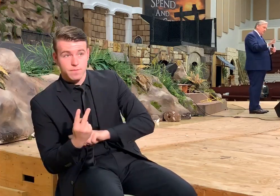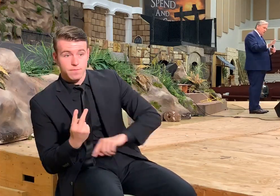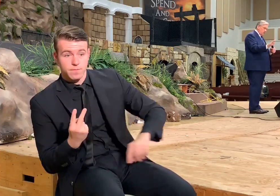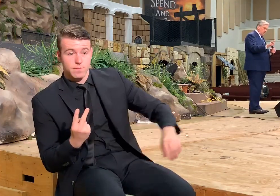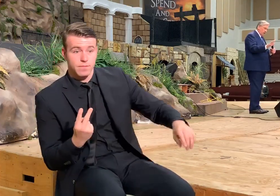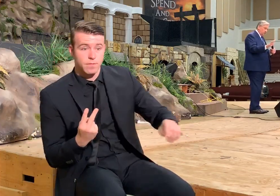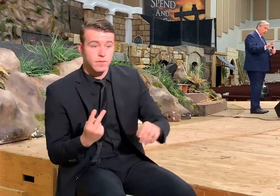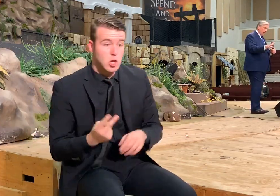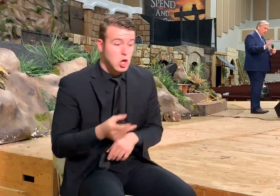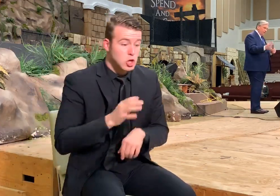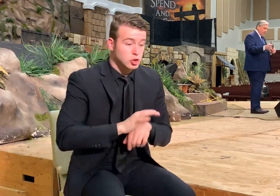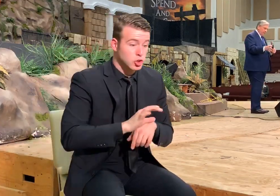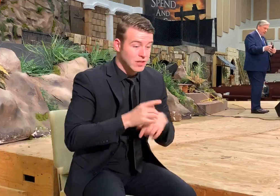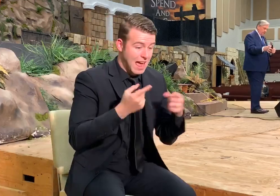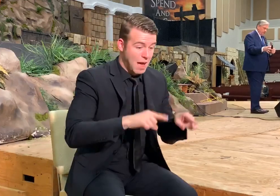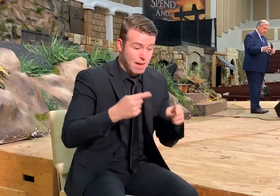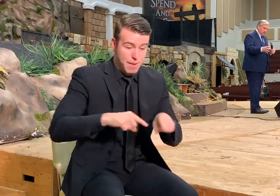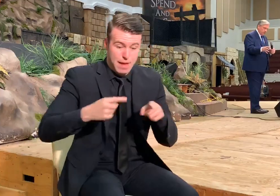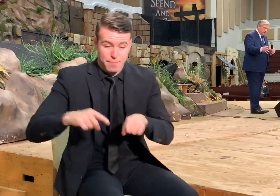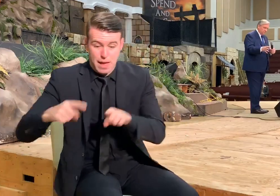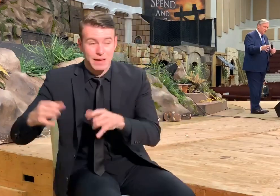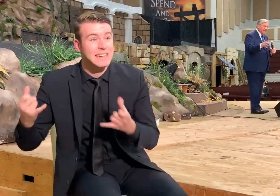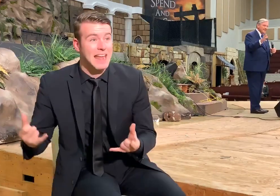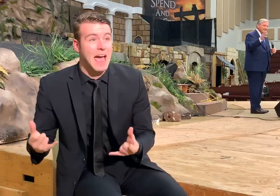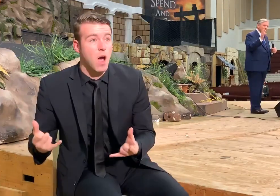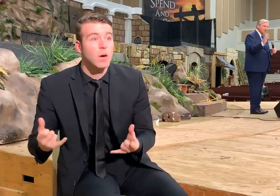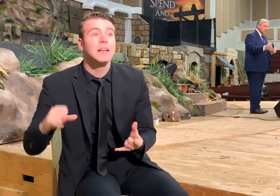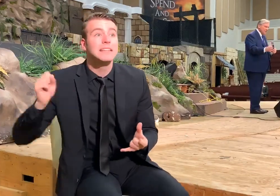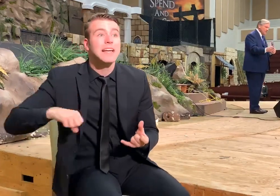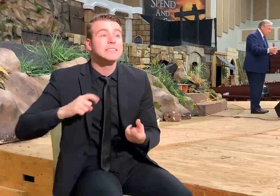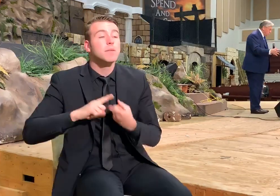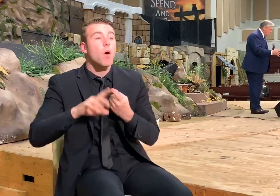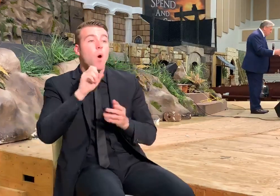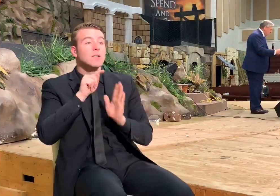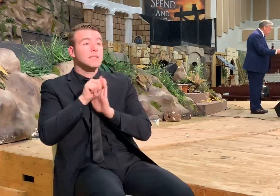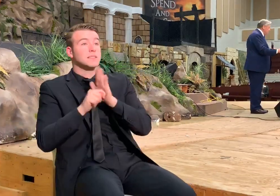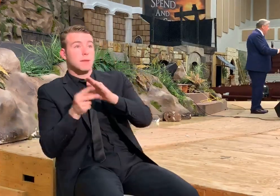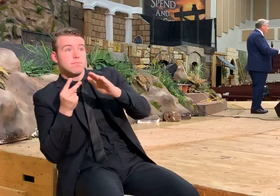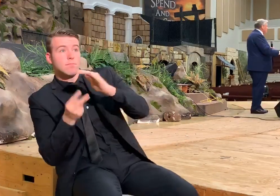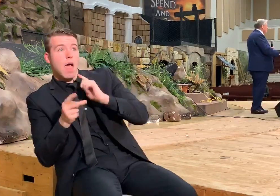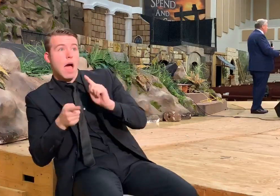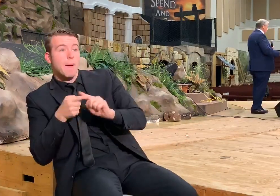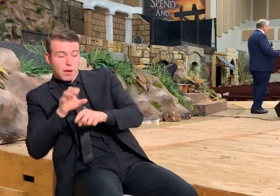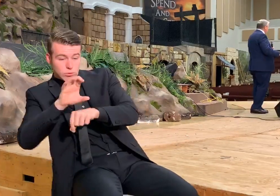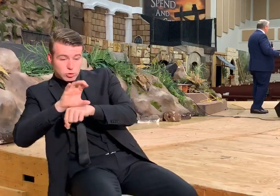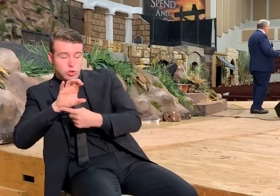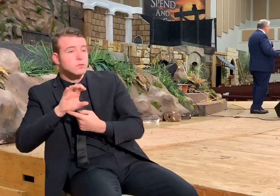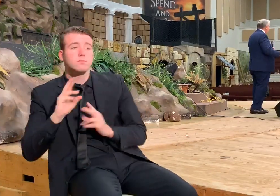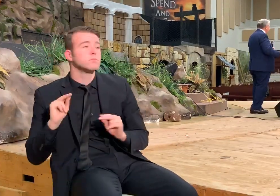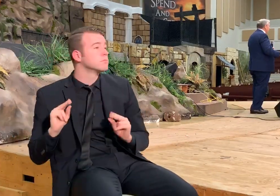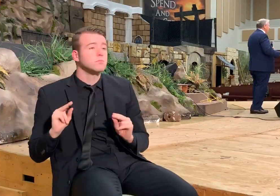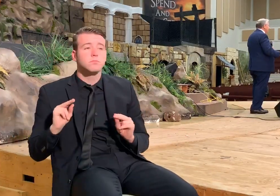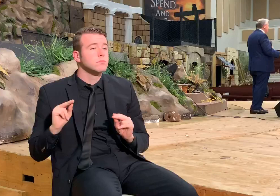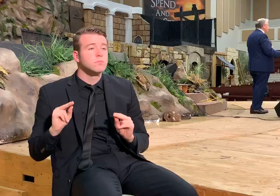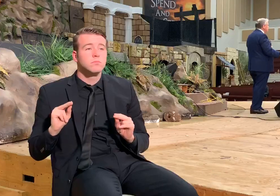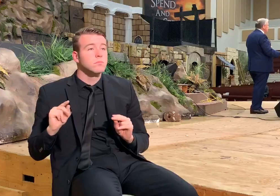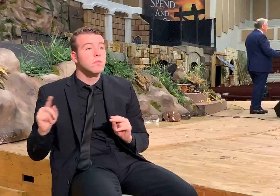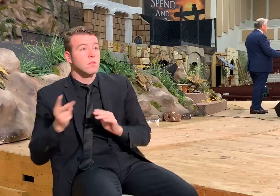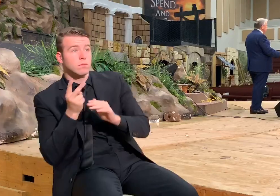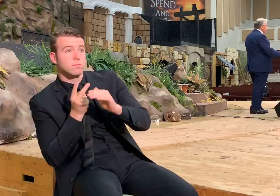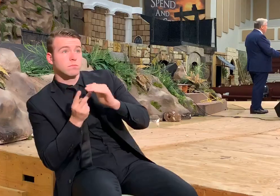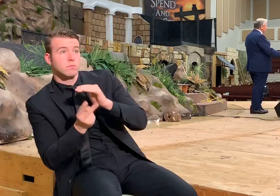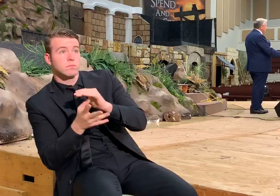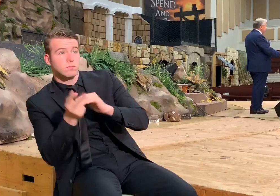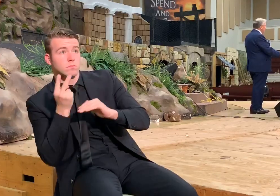pass in the church age and are coming to pass in the church age. But they did not see the church age because they were prophesying them.